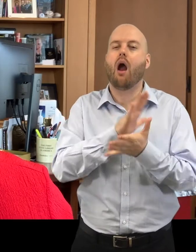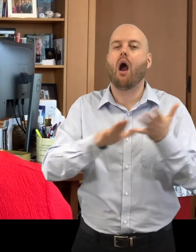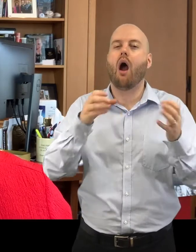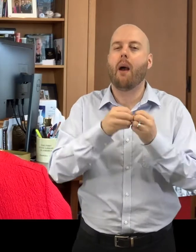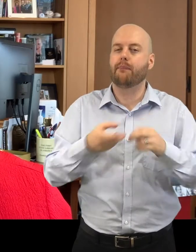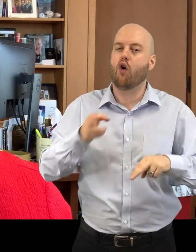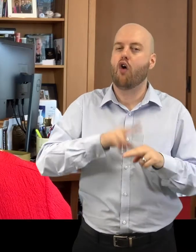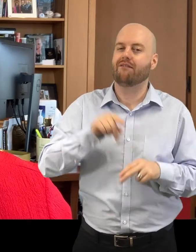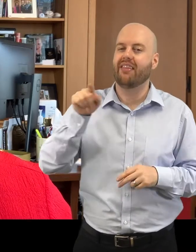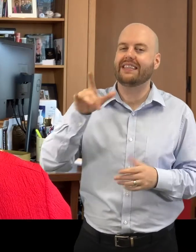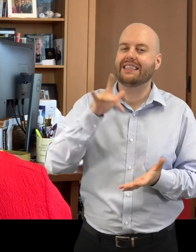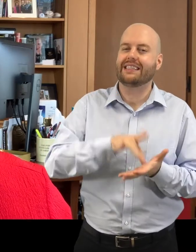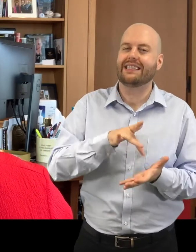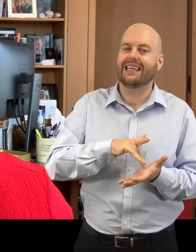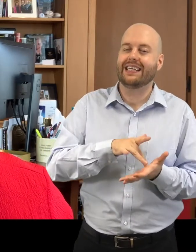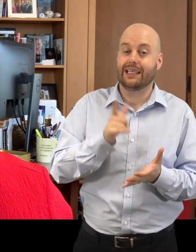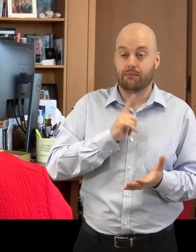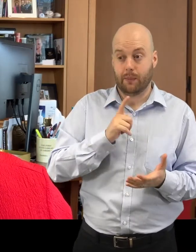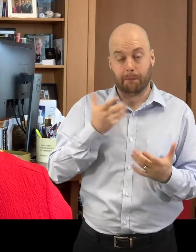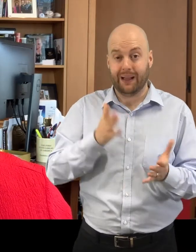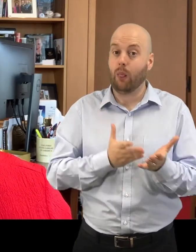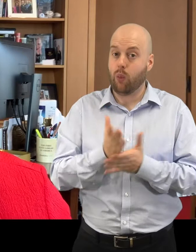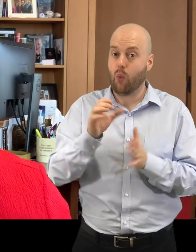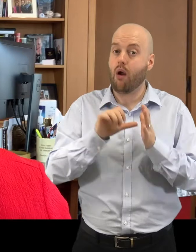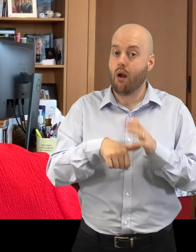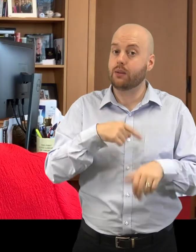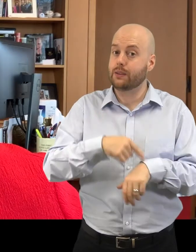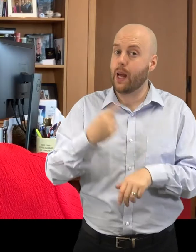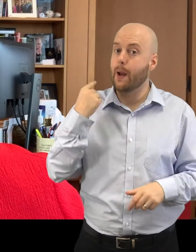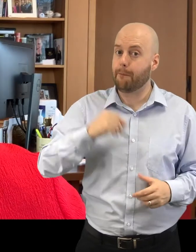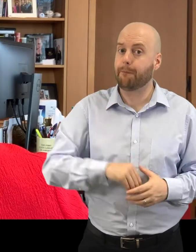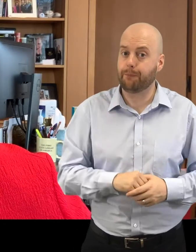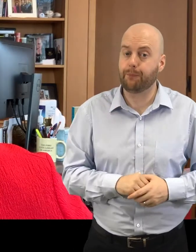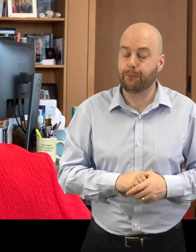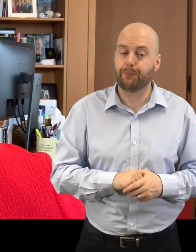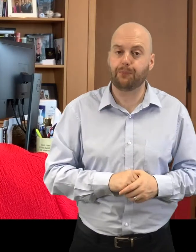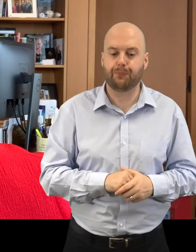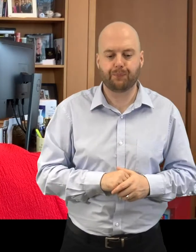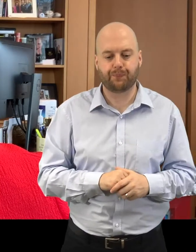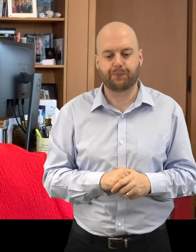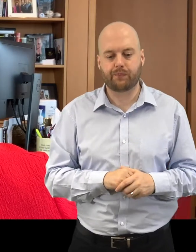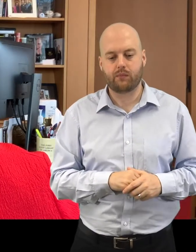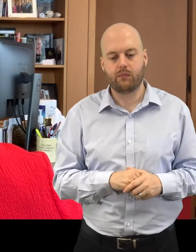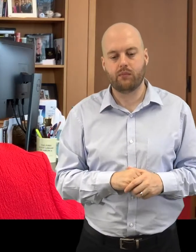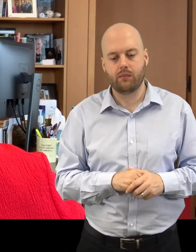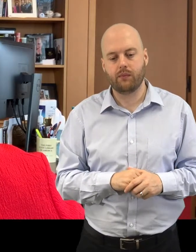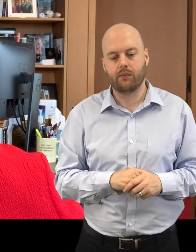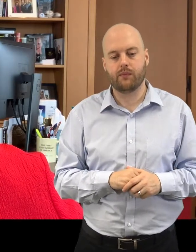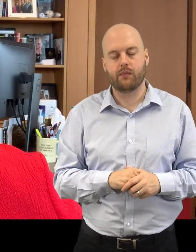that was going through so much. One part of looking to the